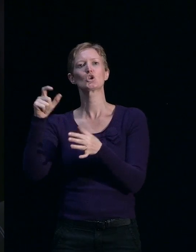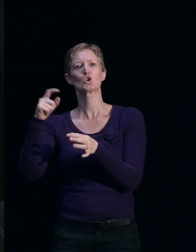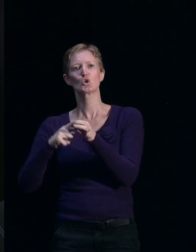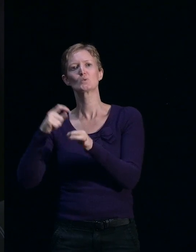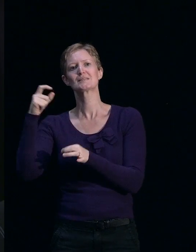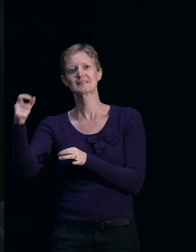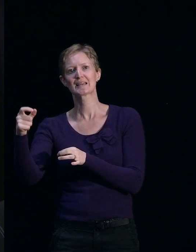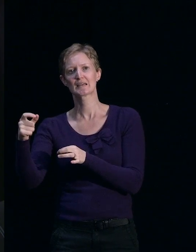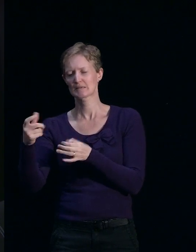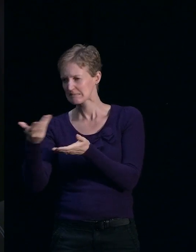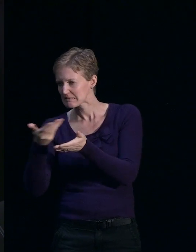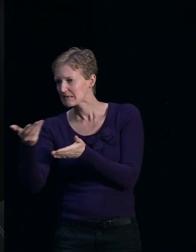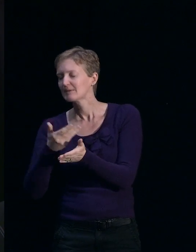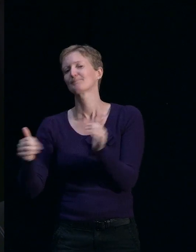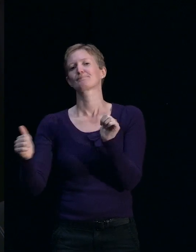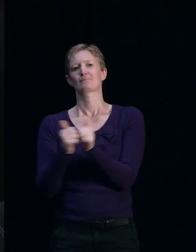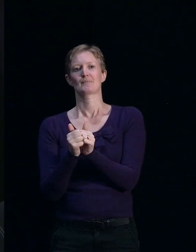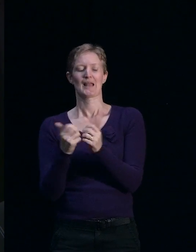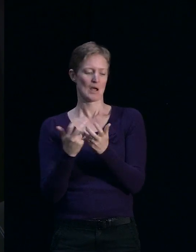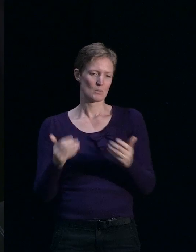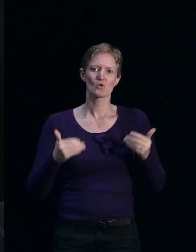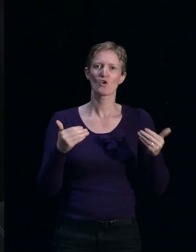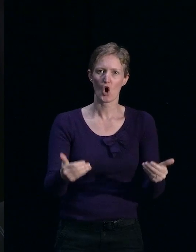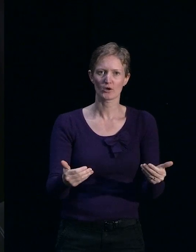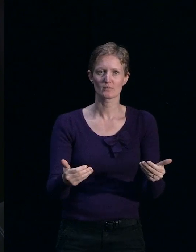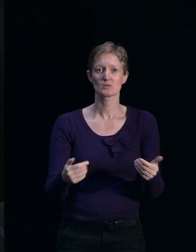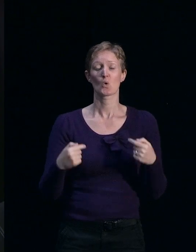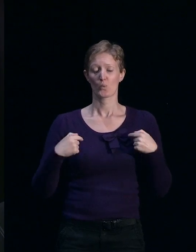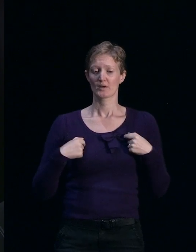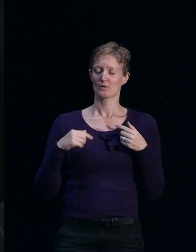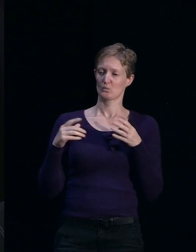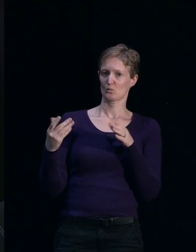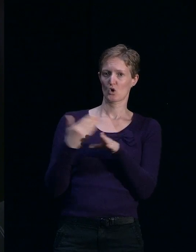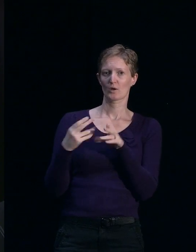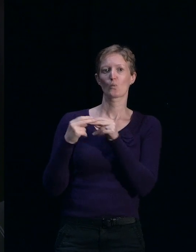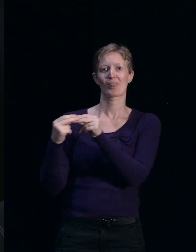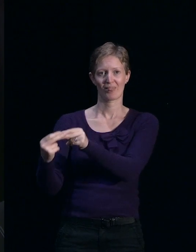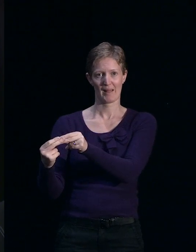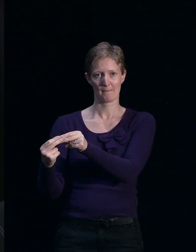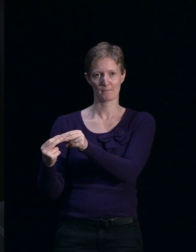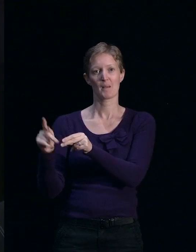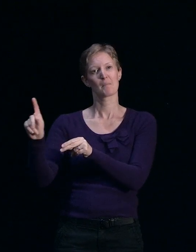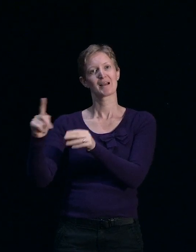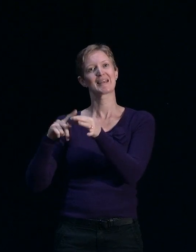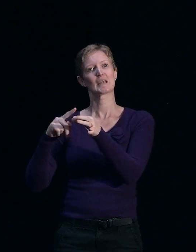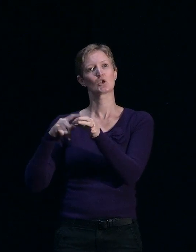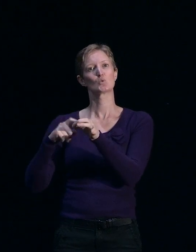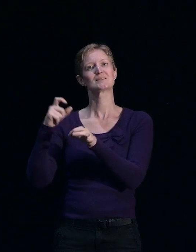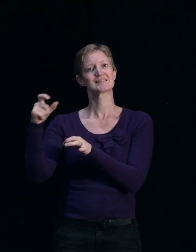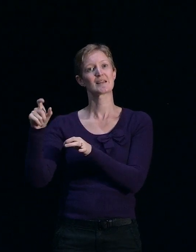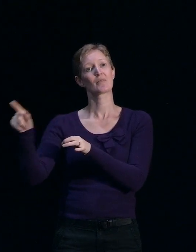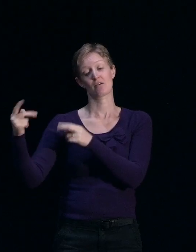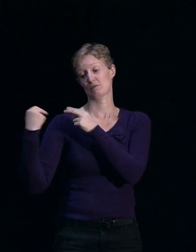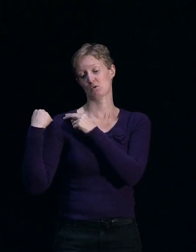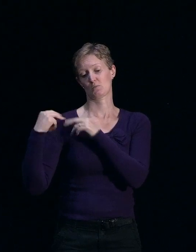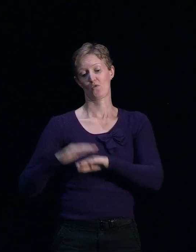moving. So insurers are working with EQC, but EQC is responsible for the payment for your land damage. Renee,